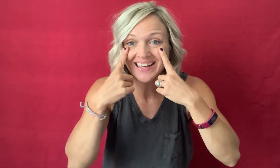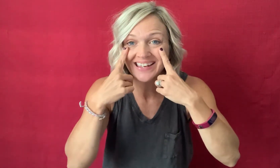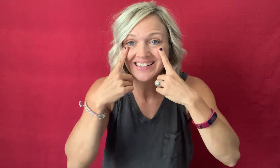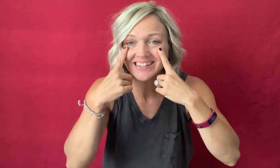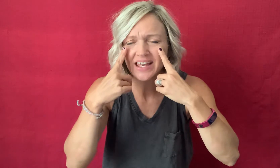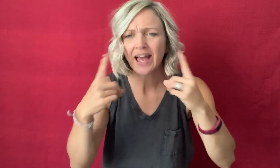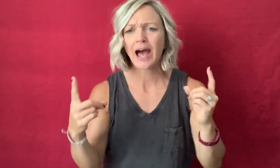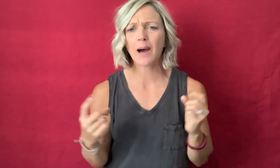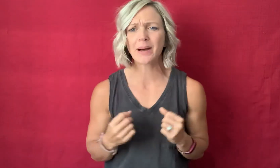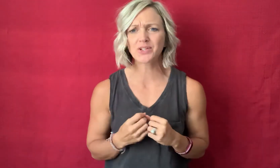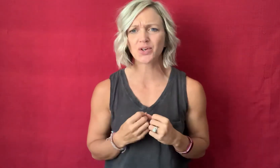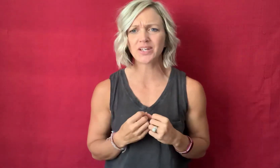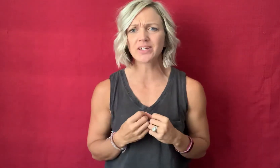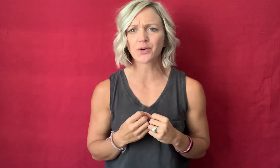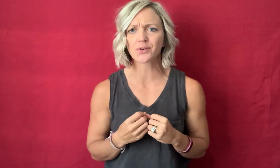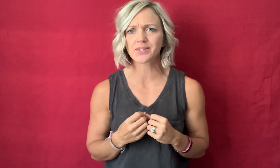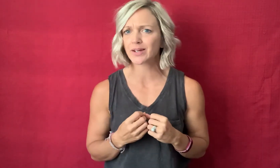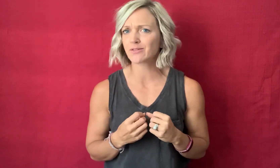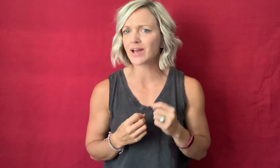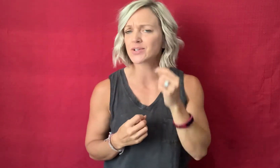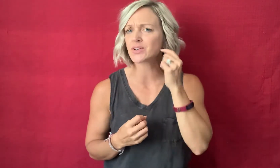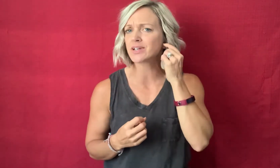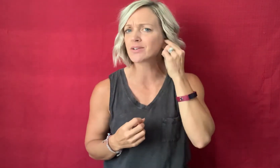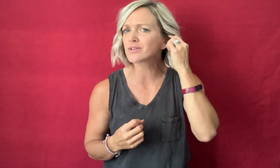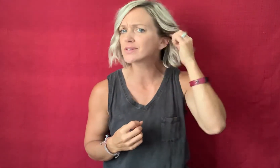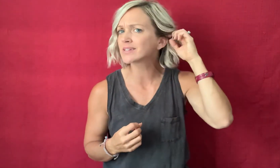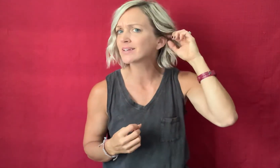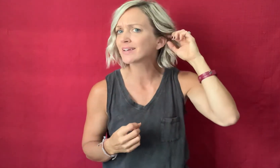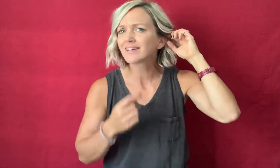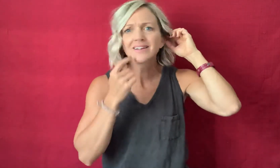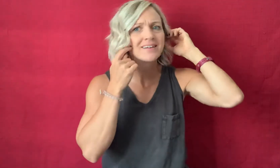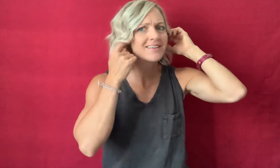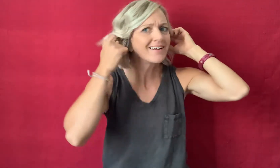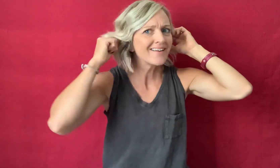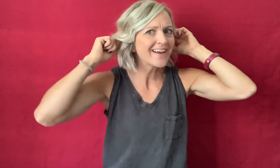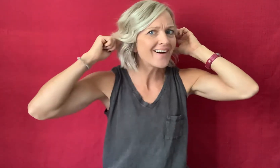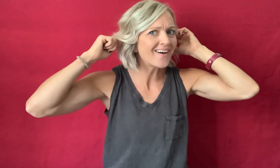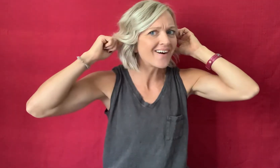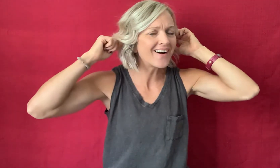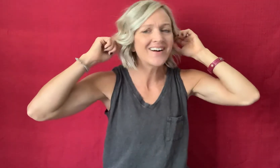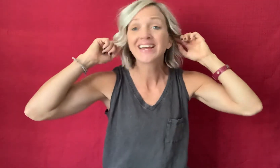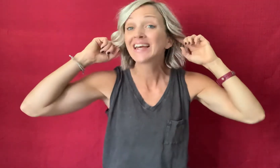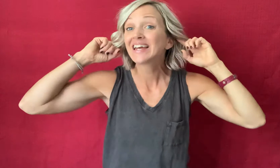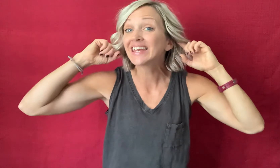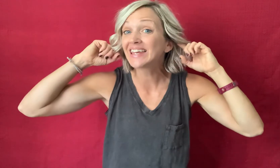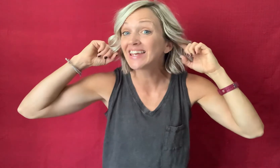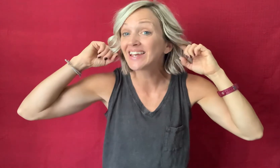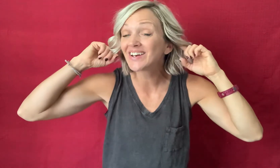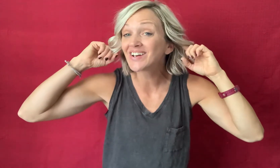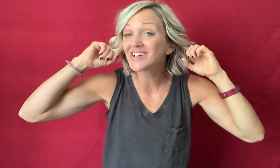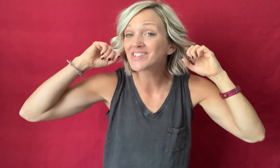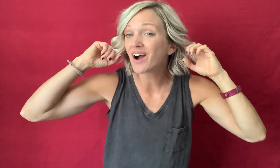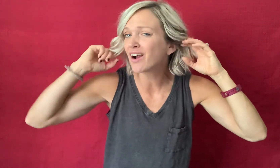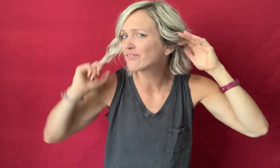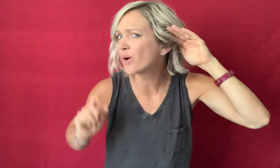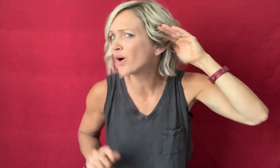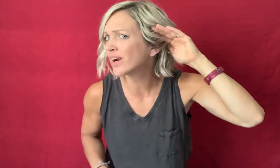how about your ears can you find your ears there they are ears are for